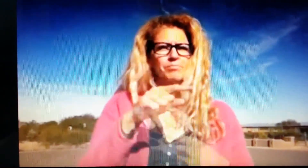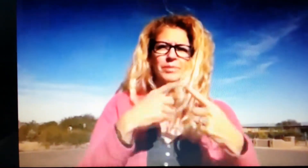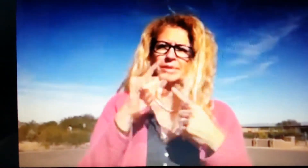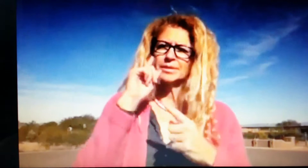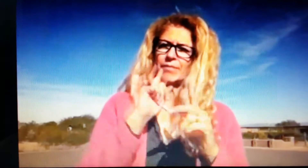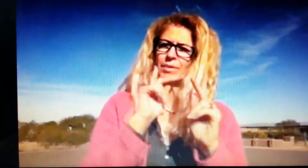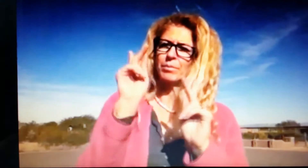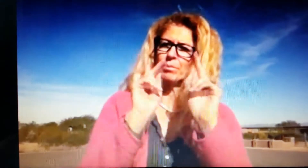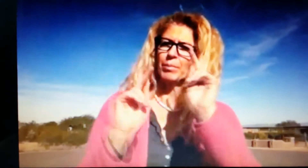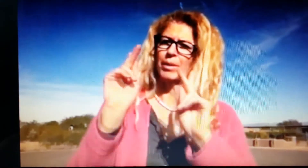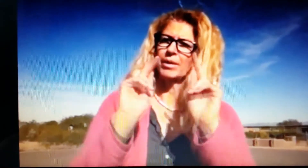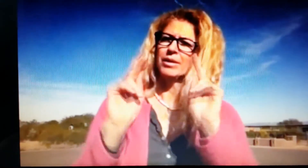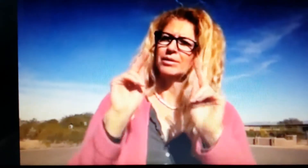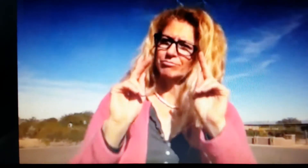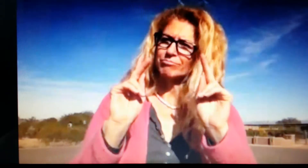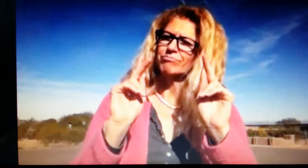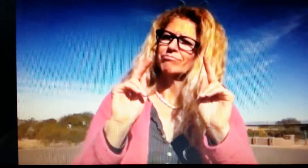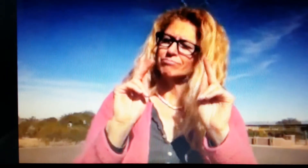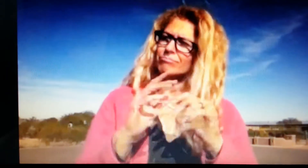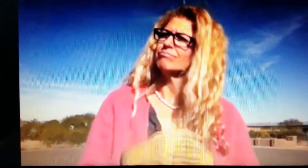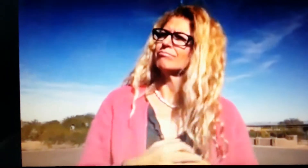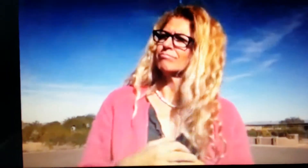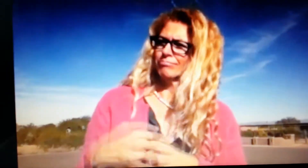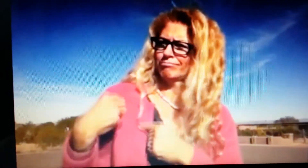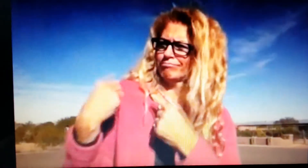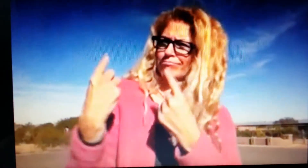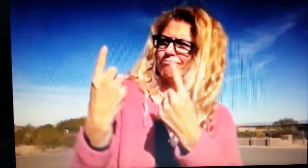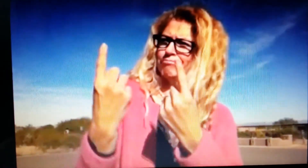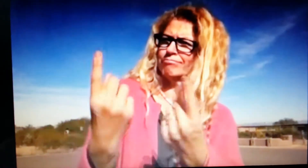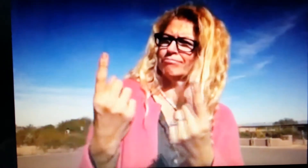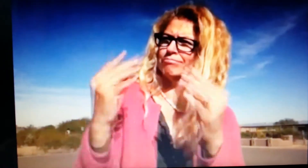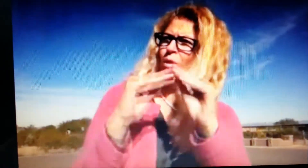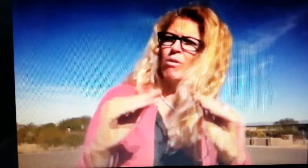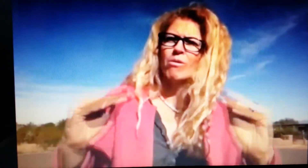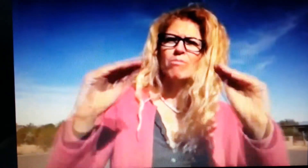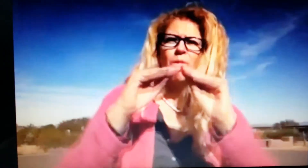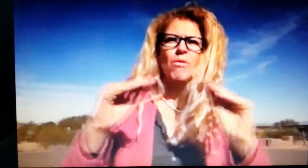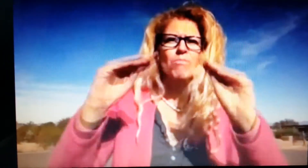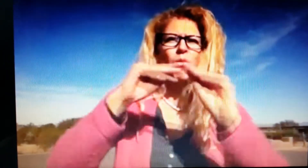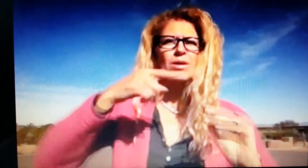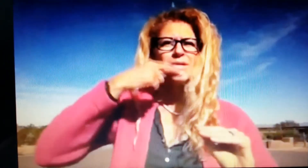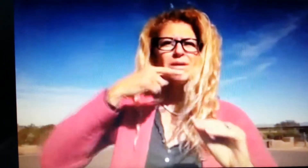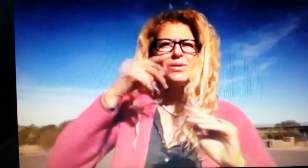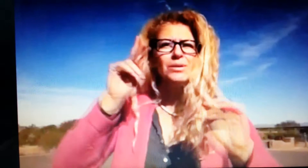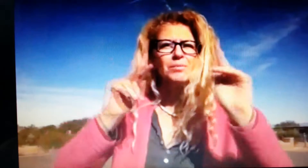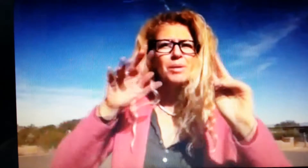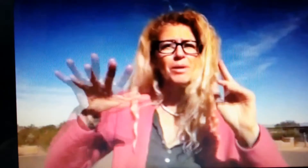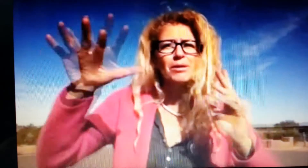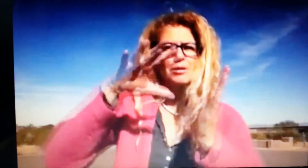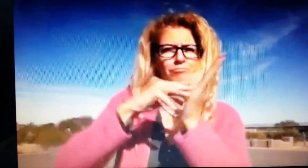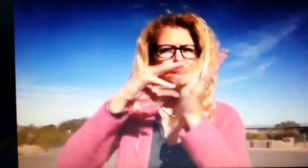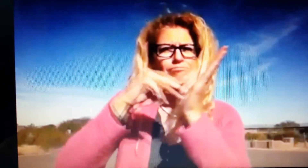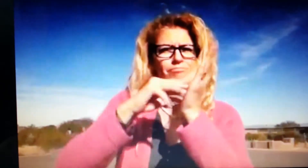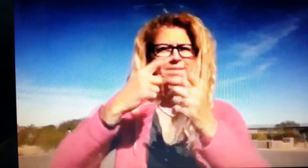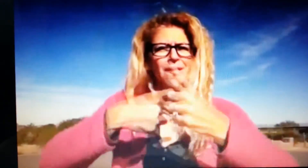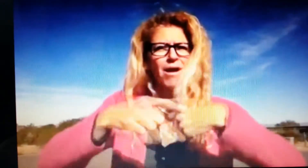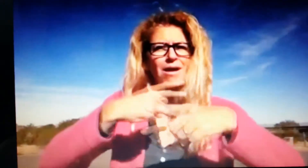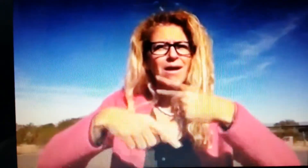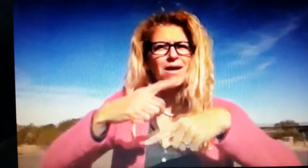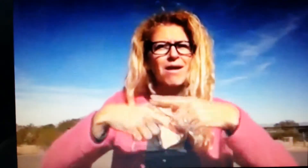now think about deaf people from way back to